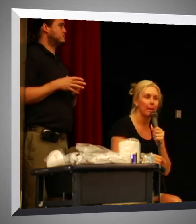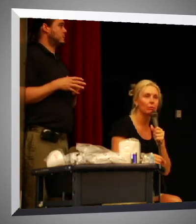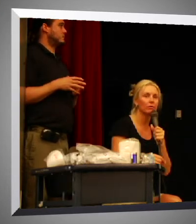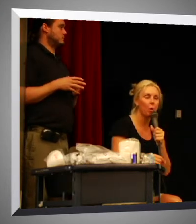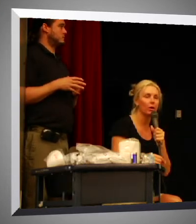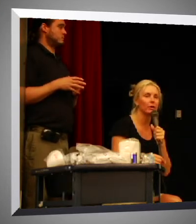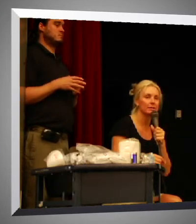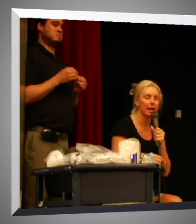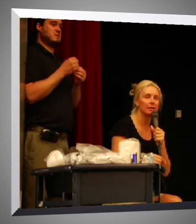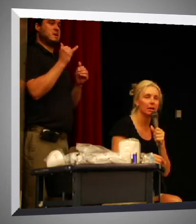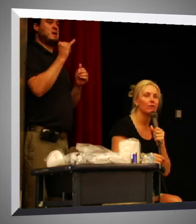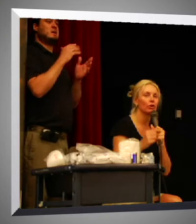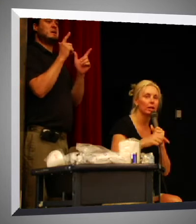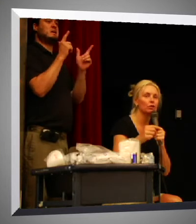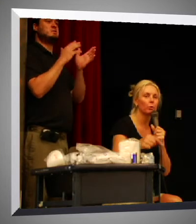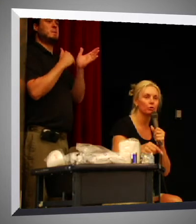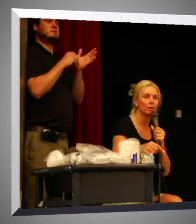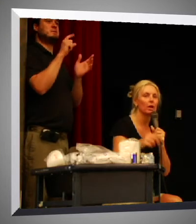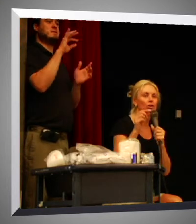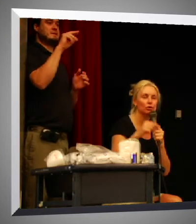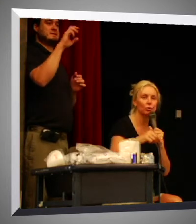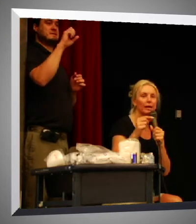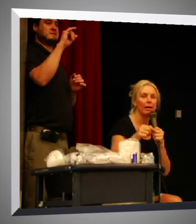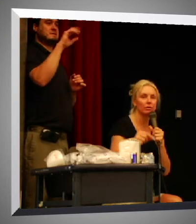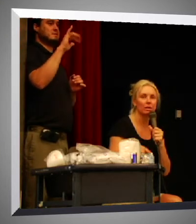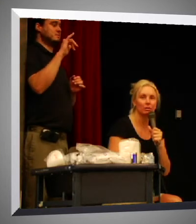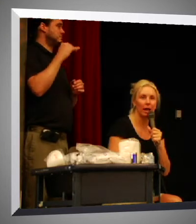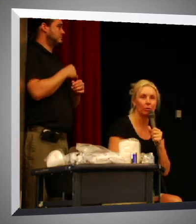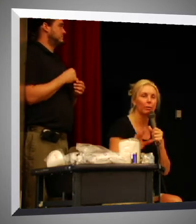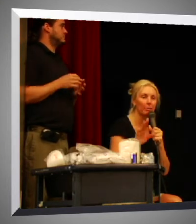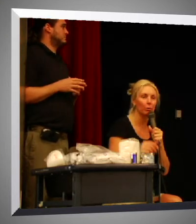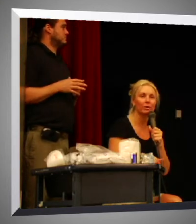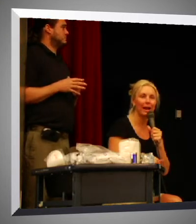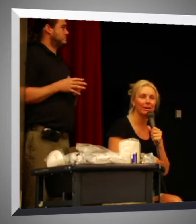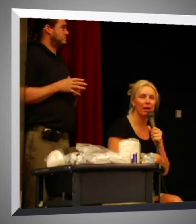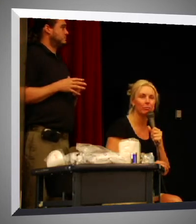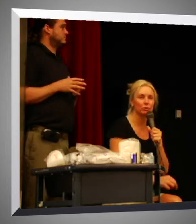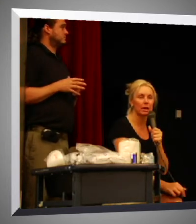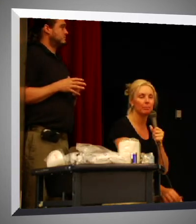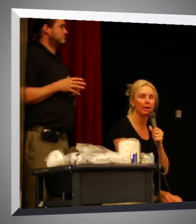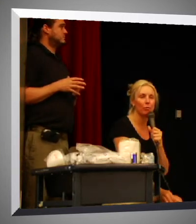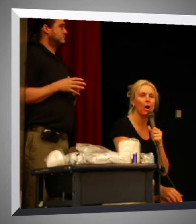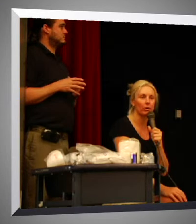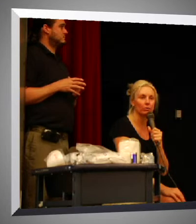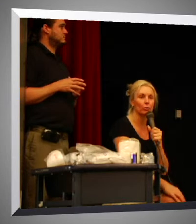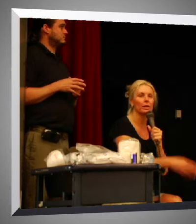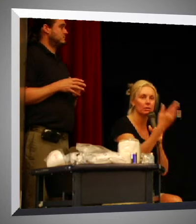amount of water it takes for each person to drink every single day. Remember, we're 95% made of water, so we need